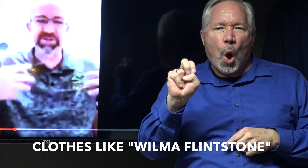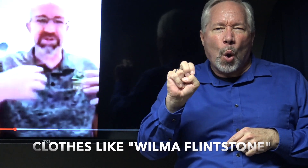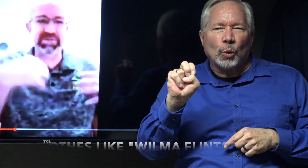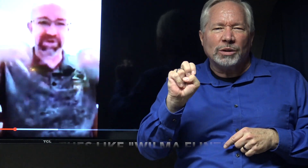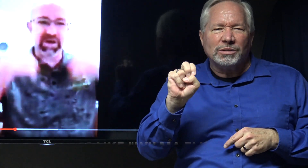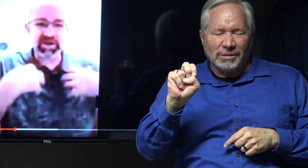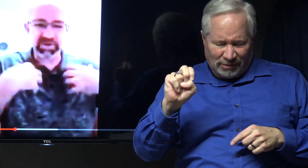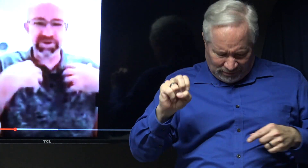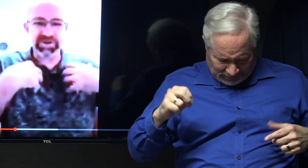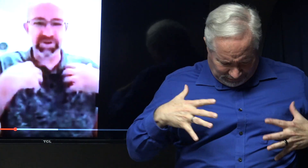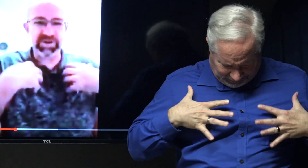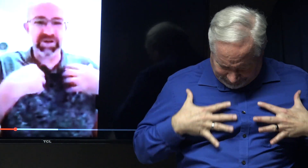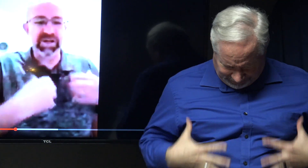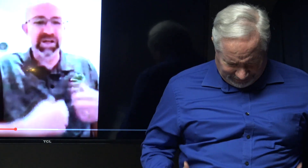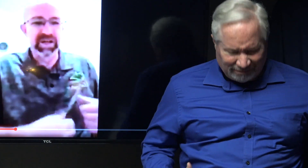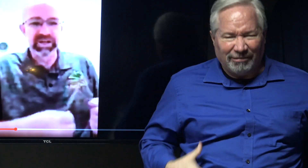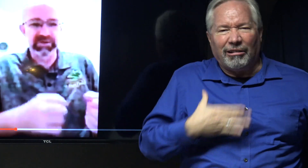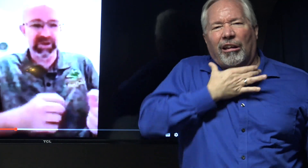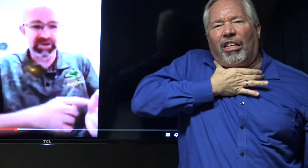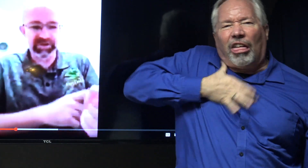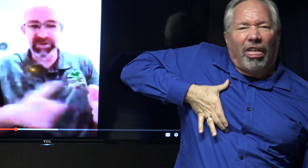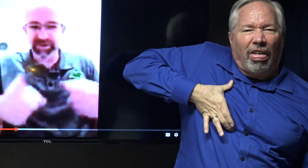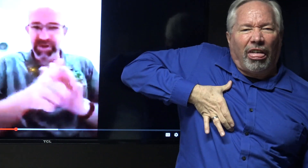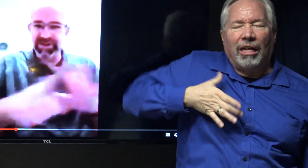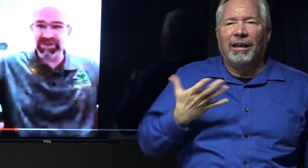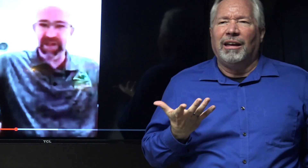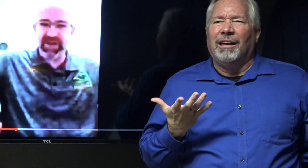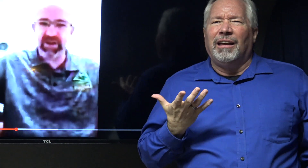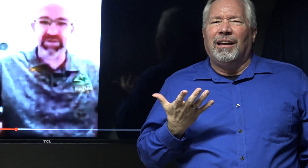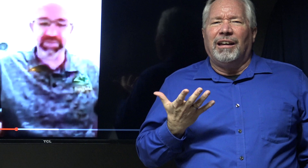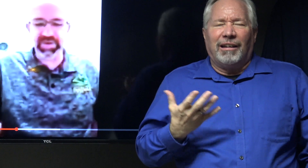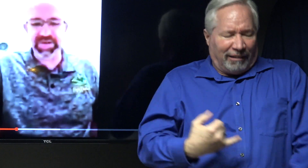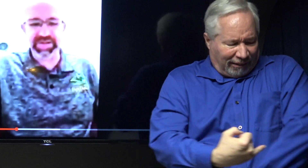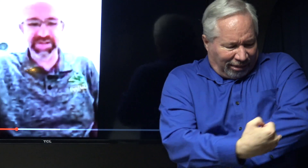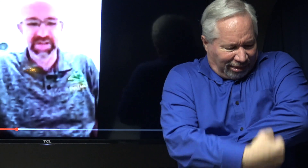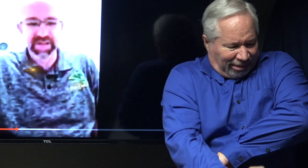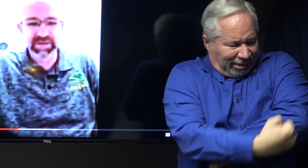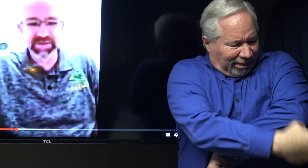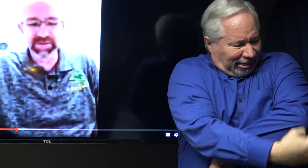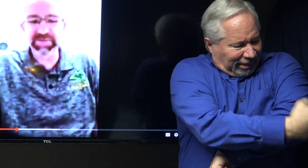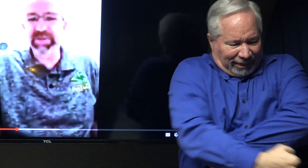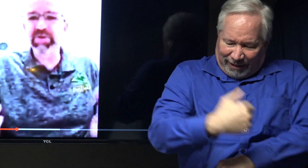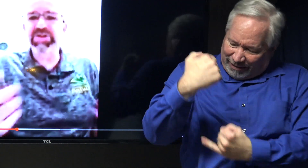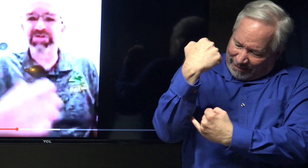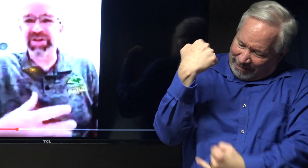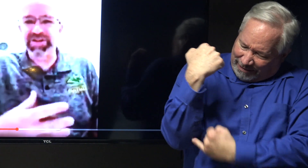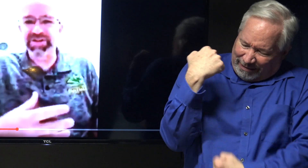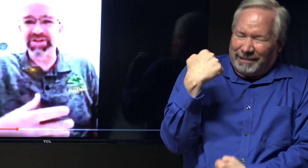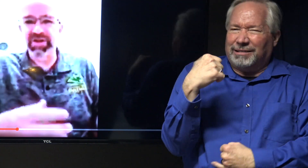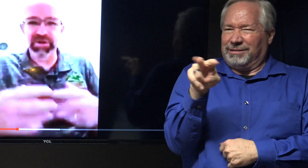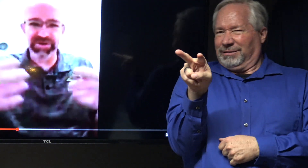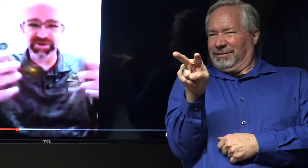It wasn't sealed up. The collar wasn't on. There were, like, little strings just hanging all over the place. It wasn't finished. It